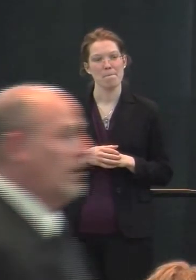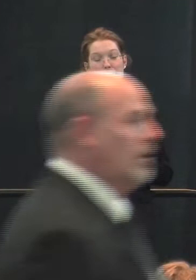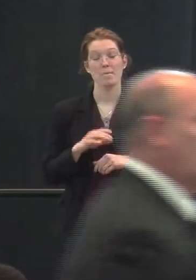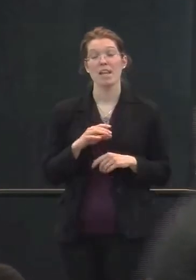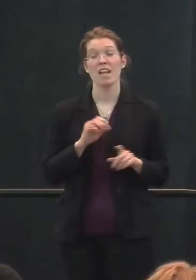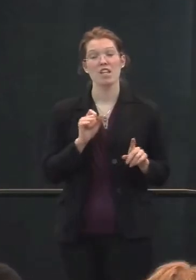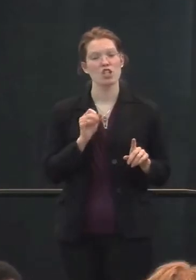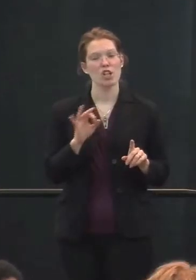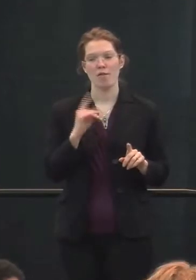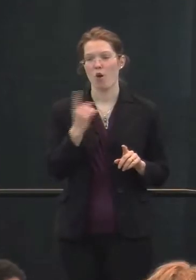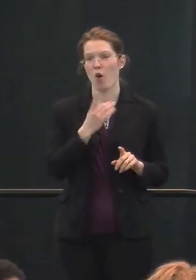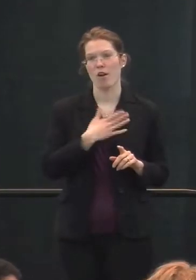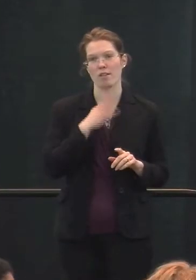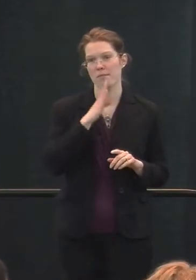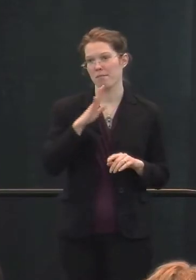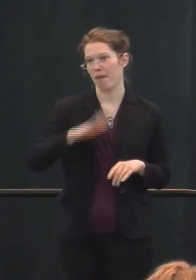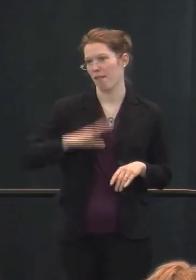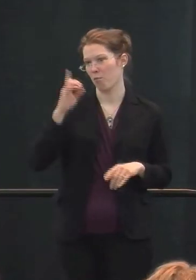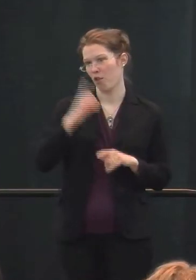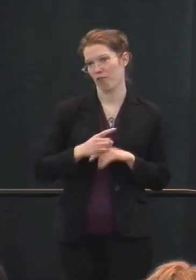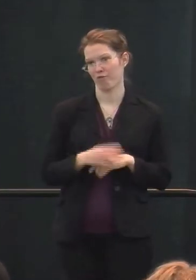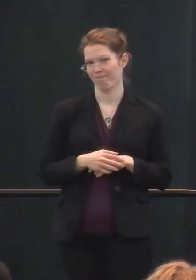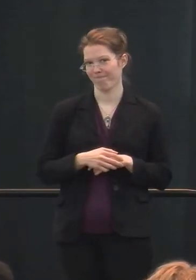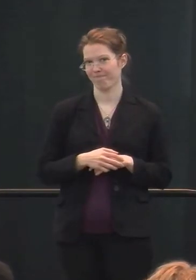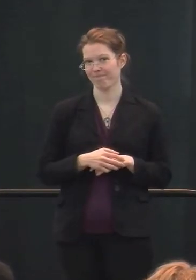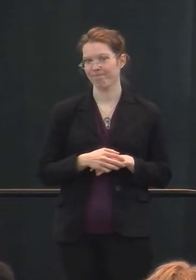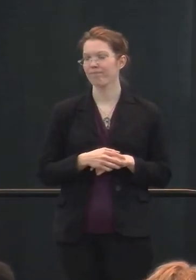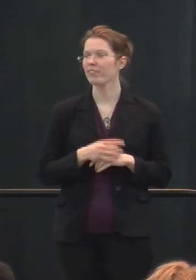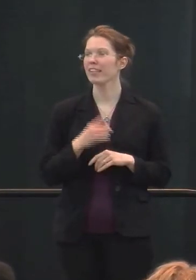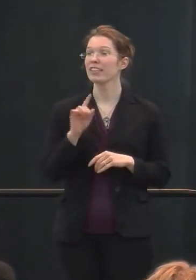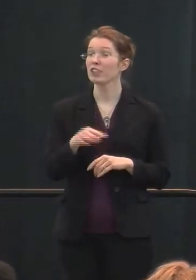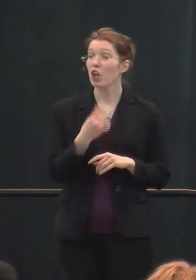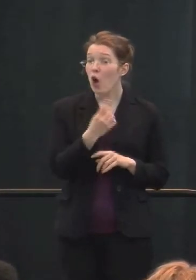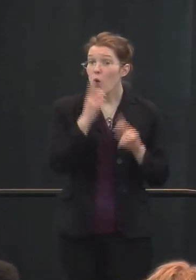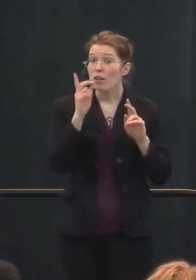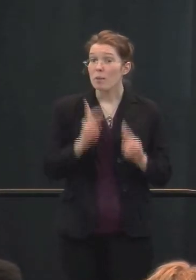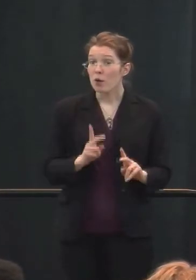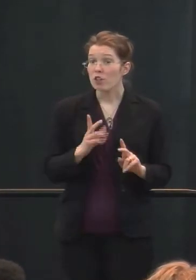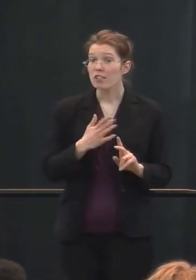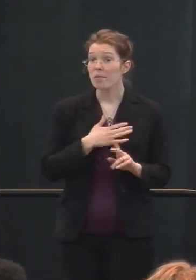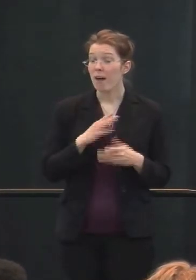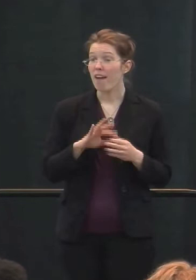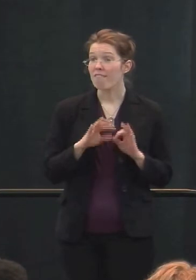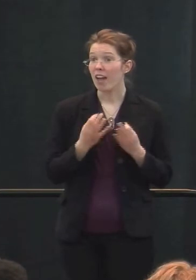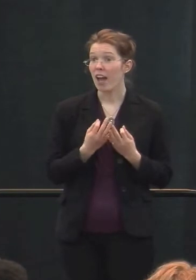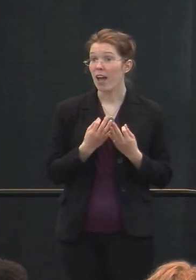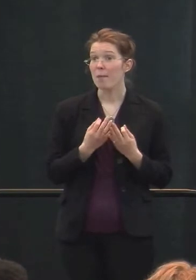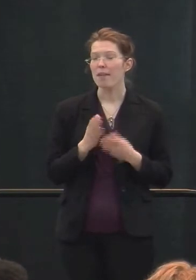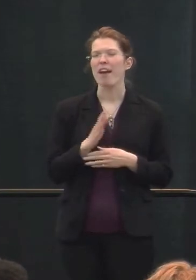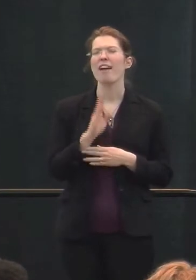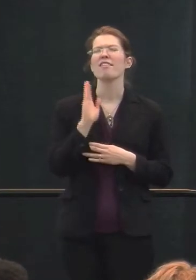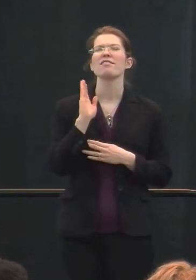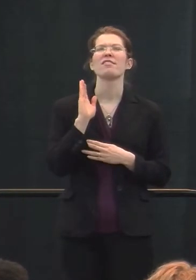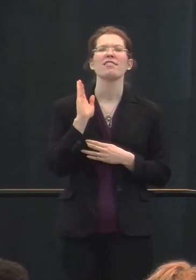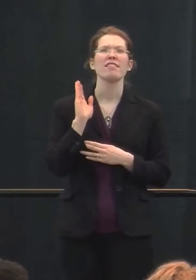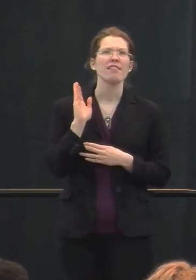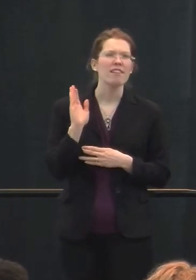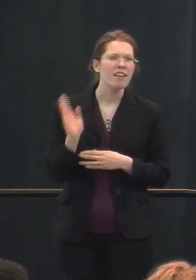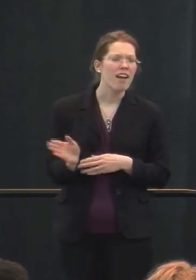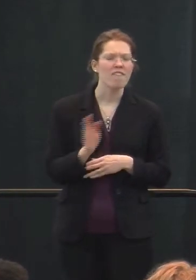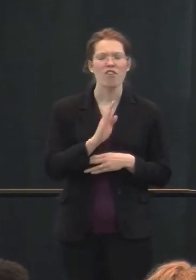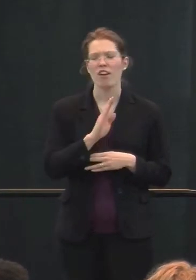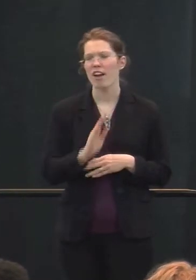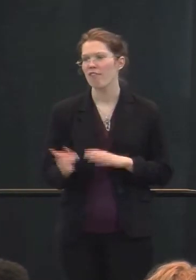Jeffrey will always be my little brother. He's the only person in my family who has never, ever